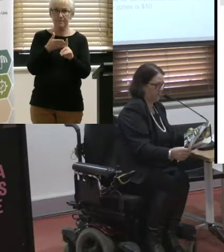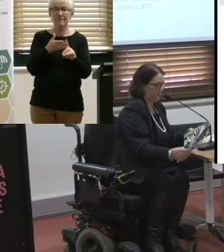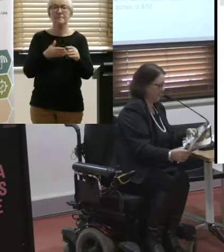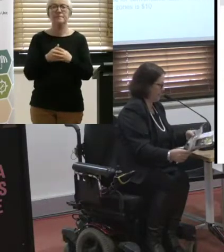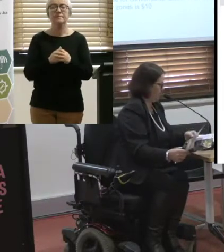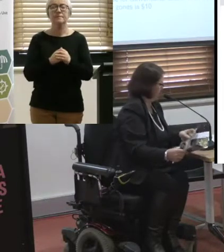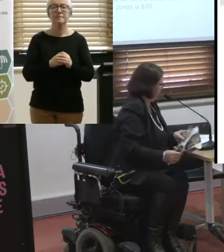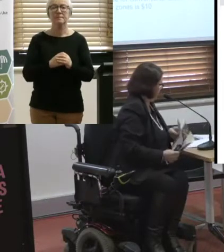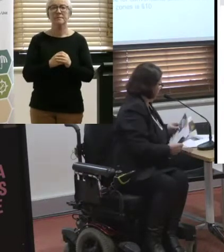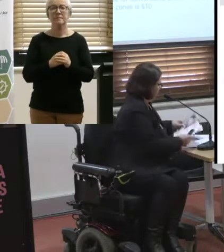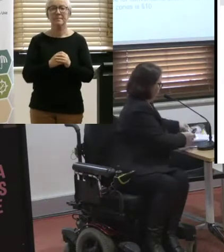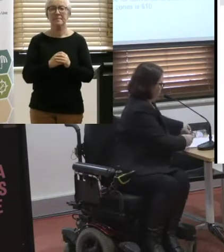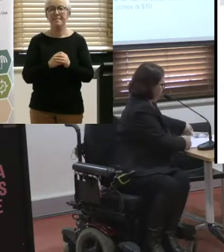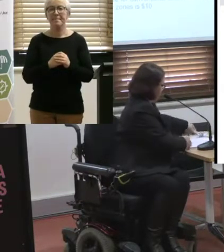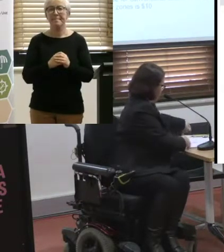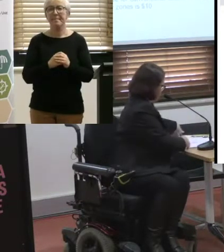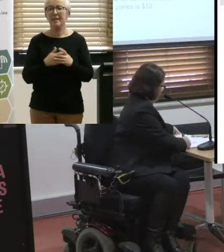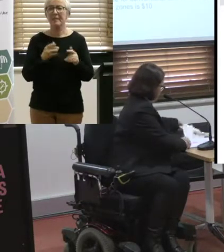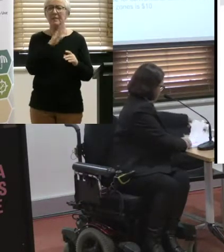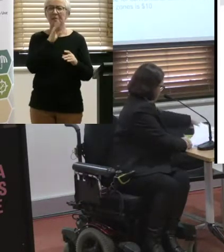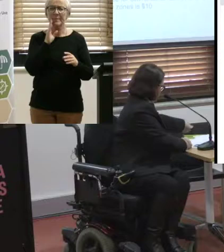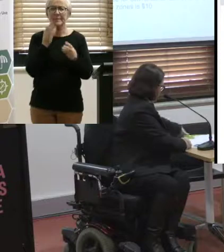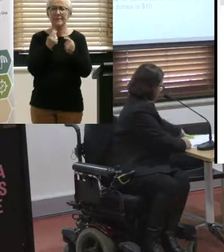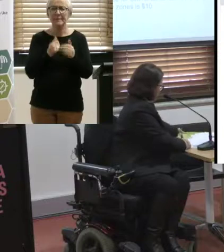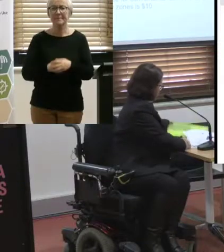Never mind, I have. Hang on, bear with me.